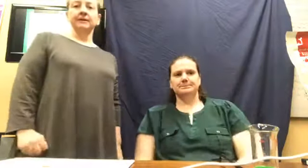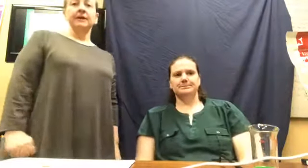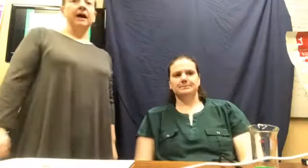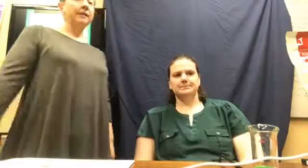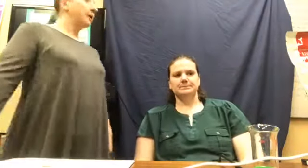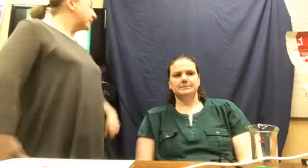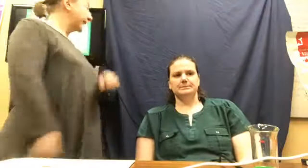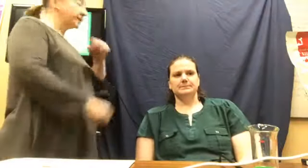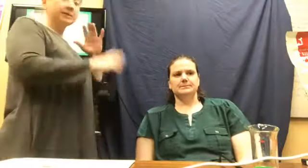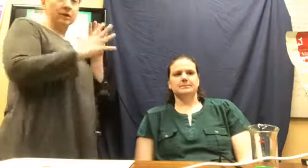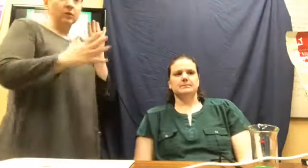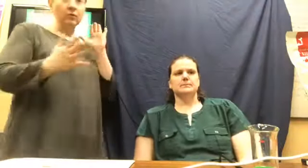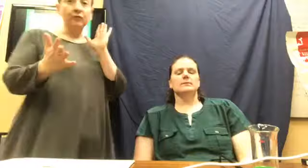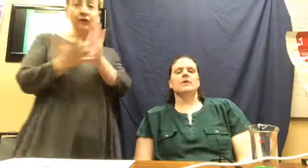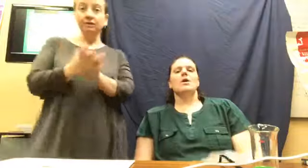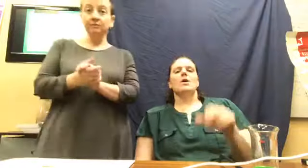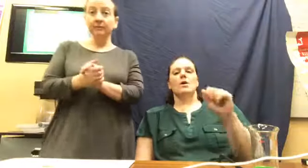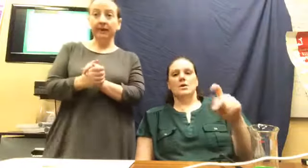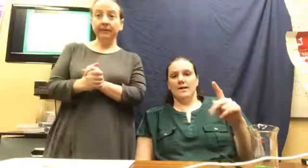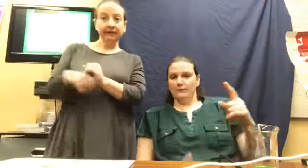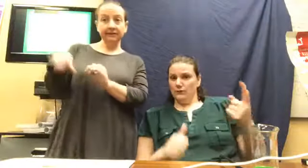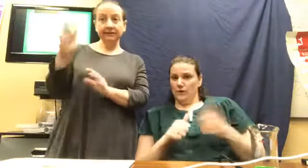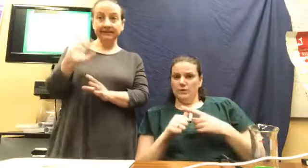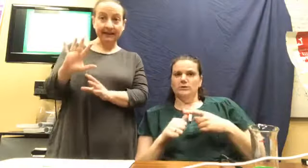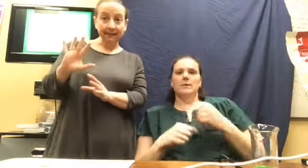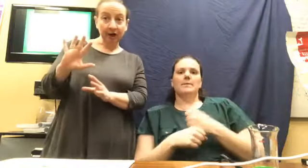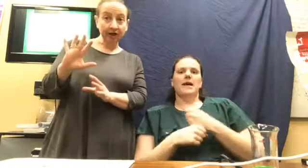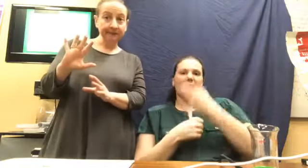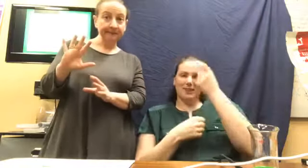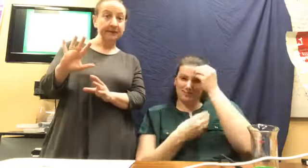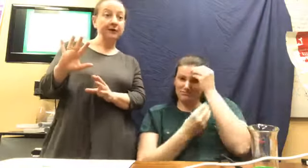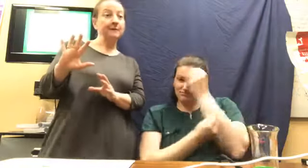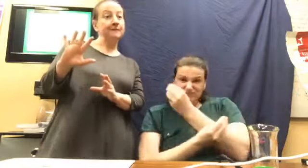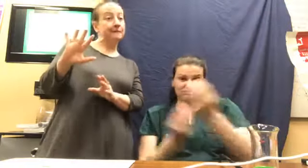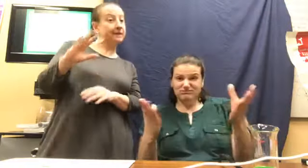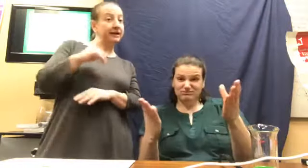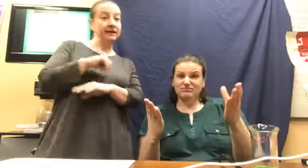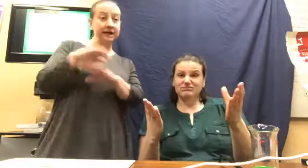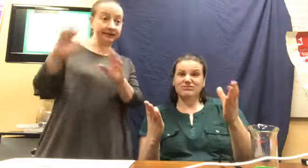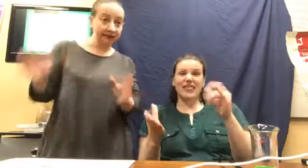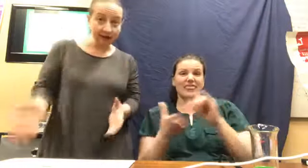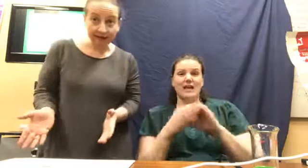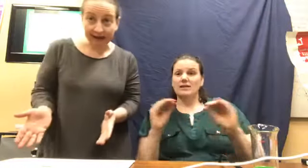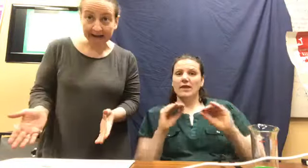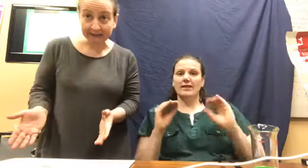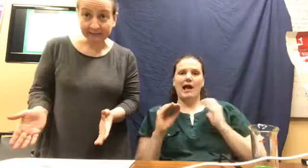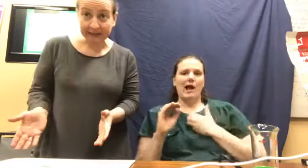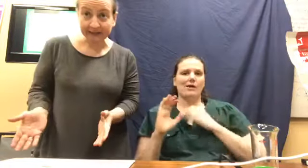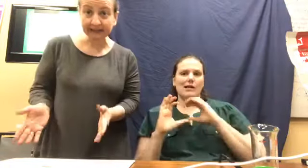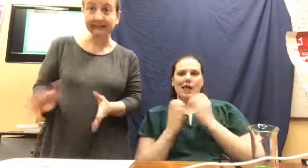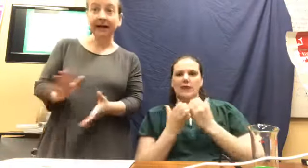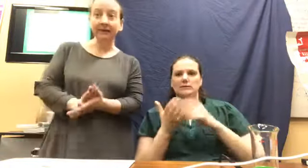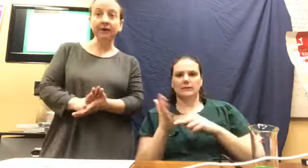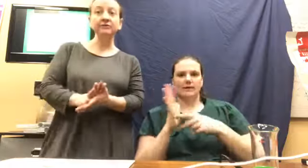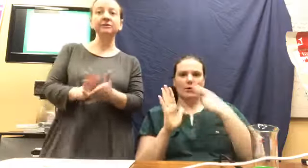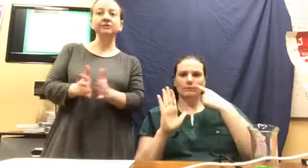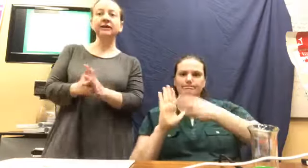Um, okay. So first we want to make a little disclaimer, you know, but nothing in our class is meant to diagnose, treat,